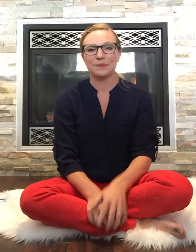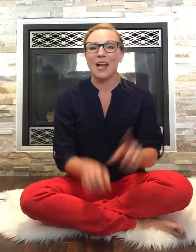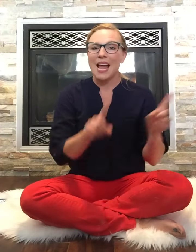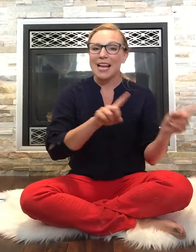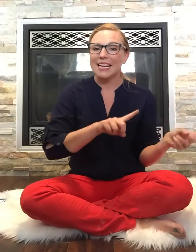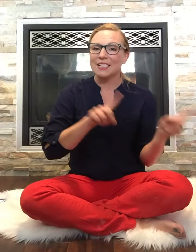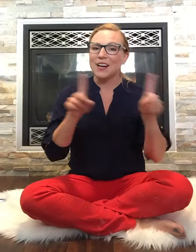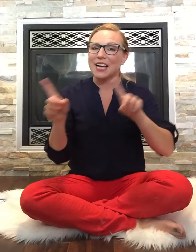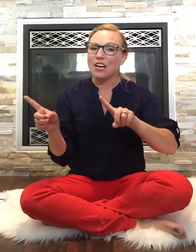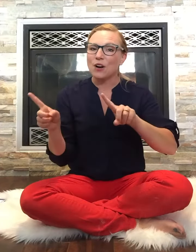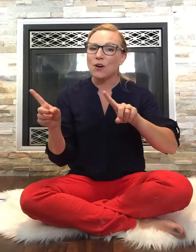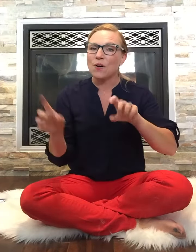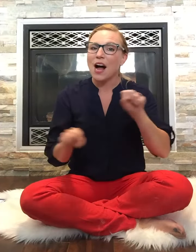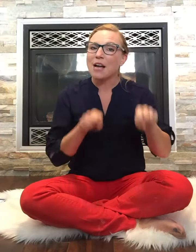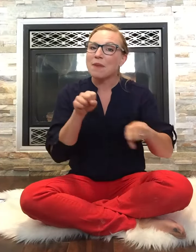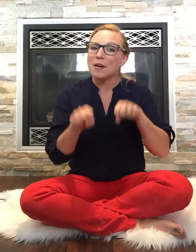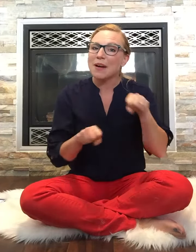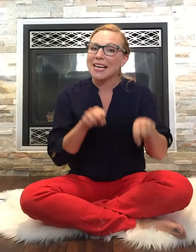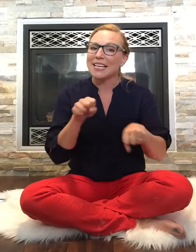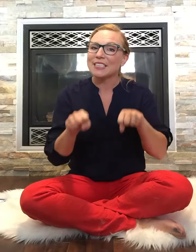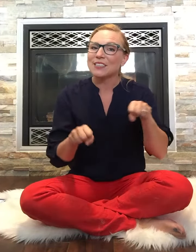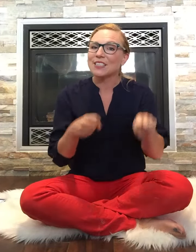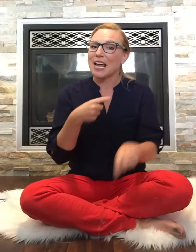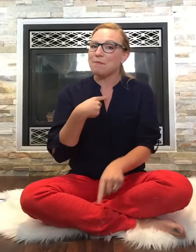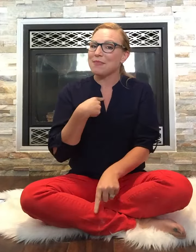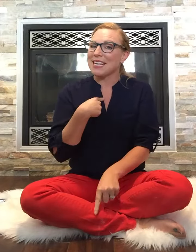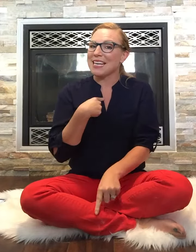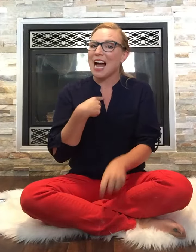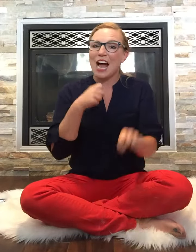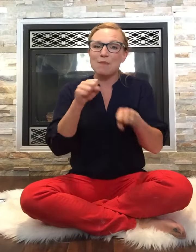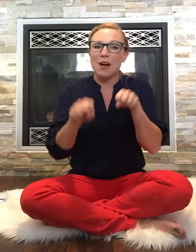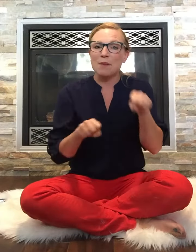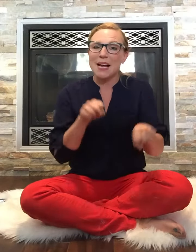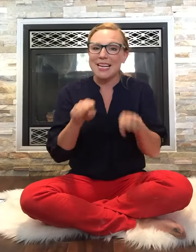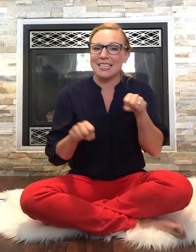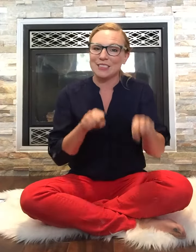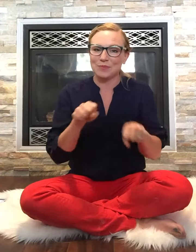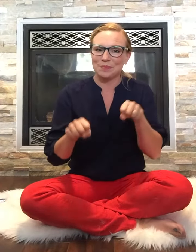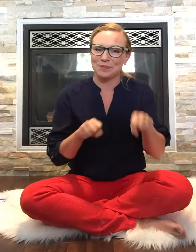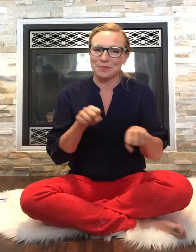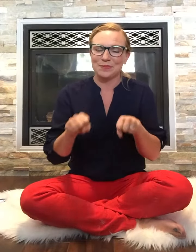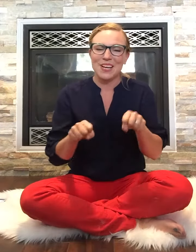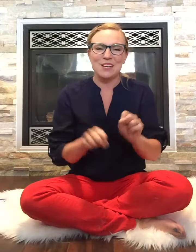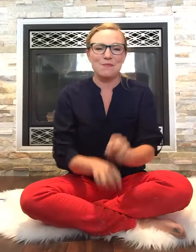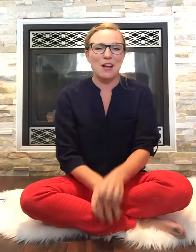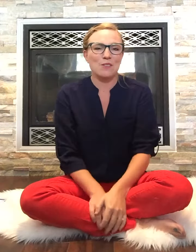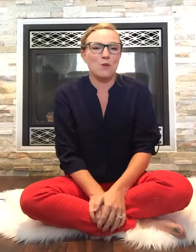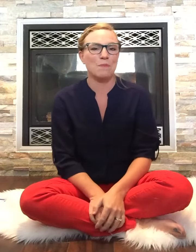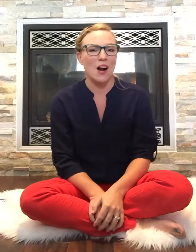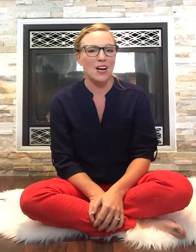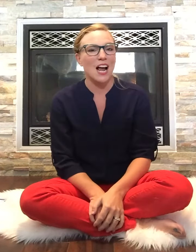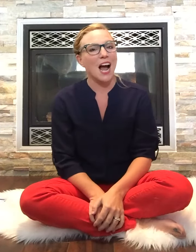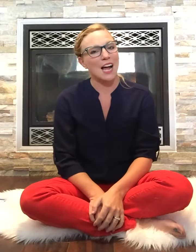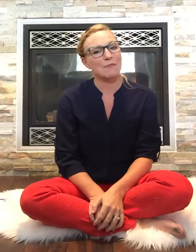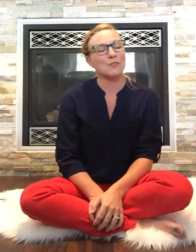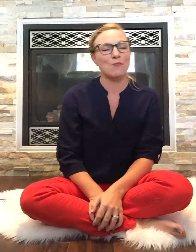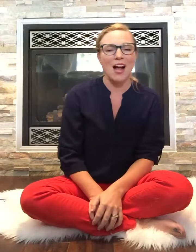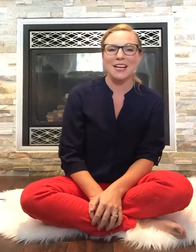here I go I'm on a bike look at me I'm on a bike I could ride around whole park I would ride